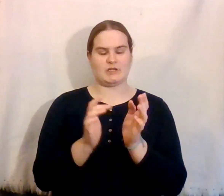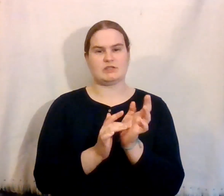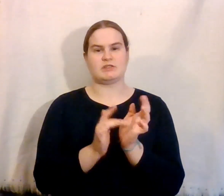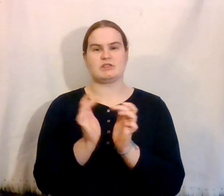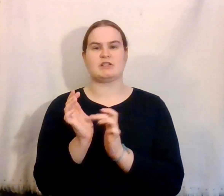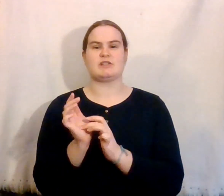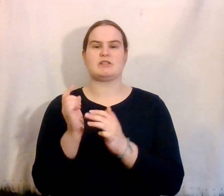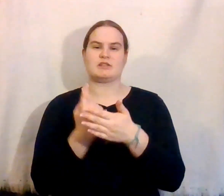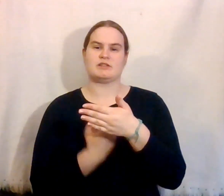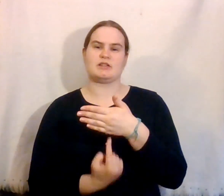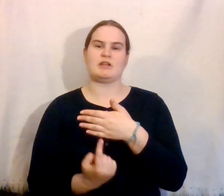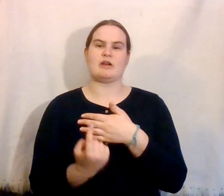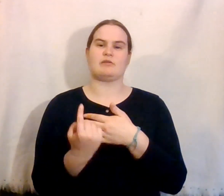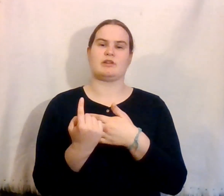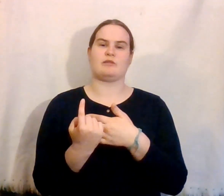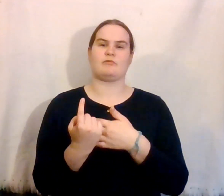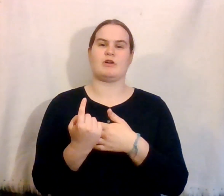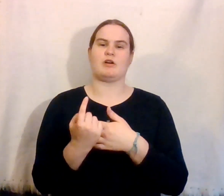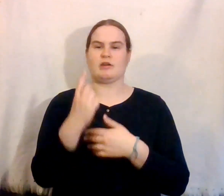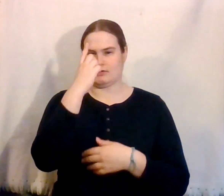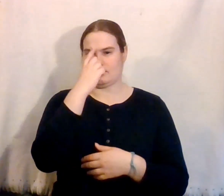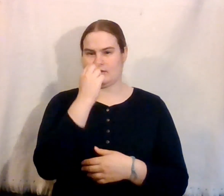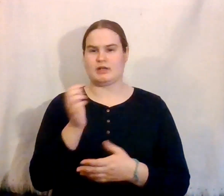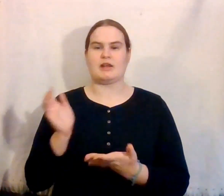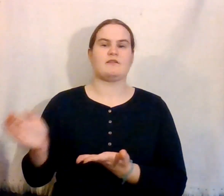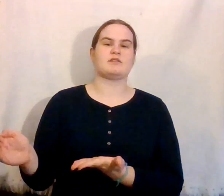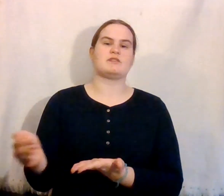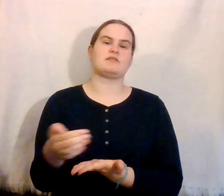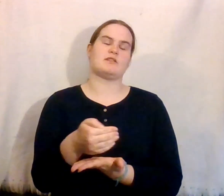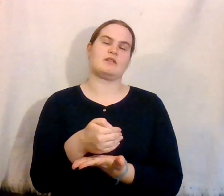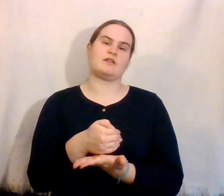Jesus, the only one who could ever sing